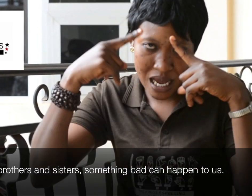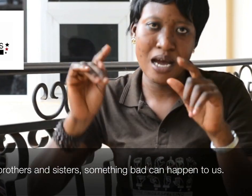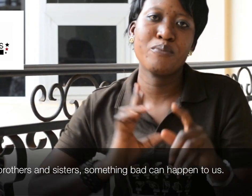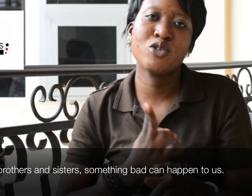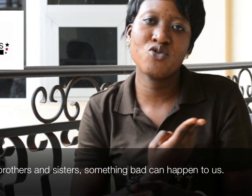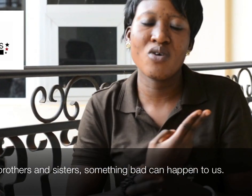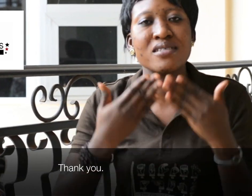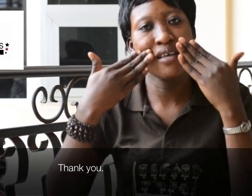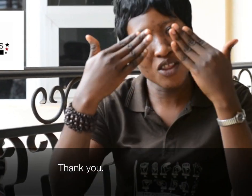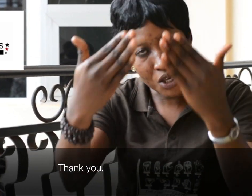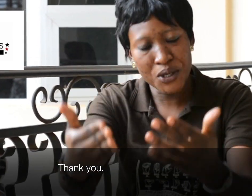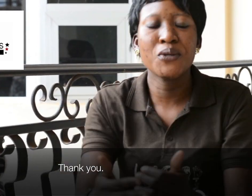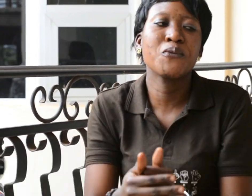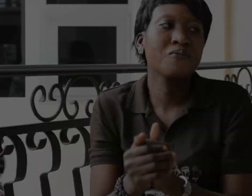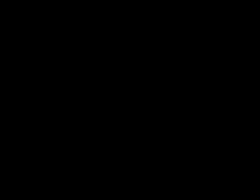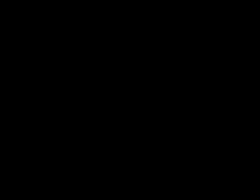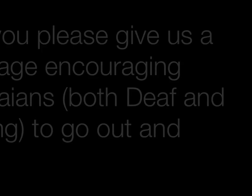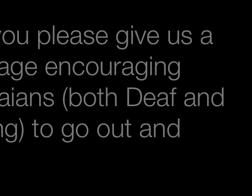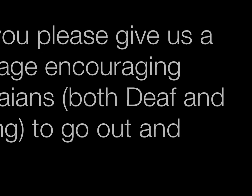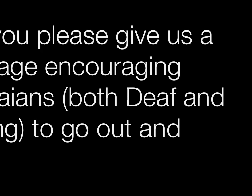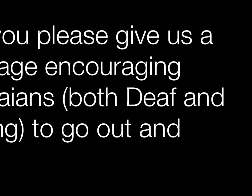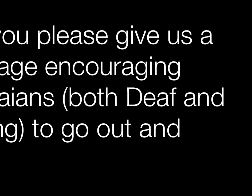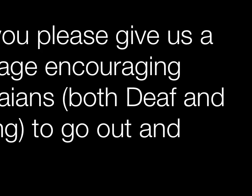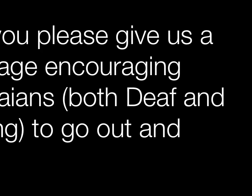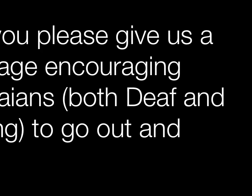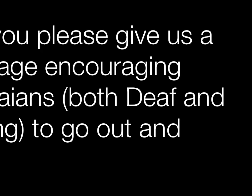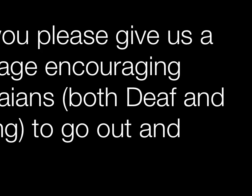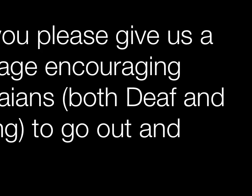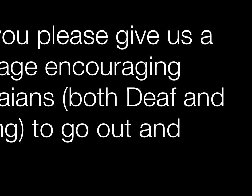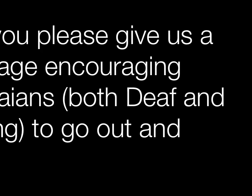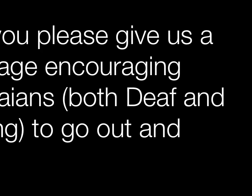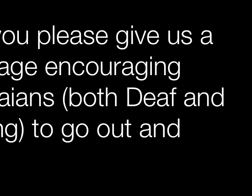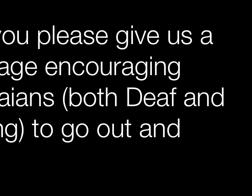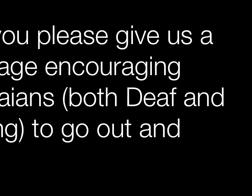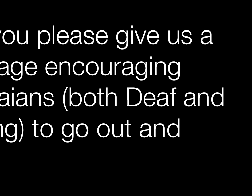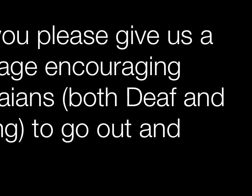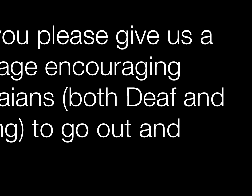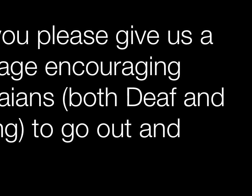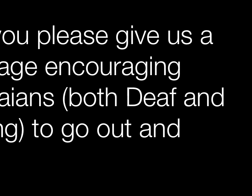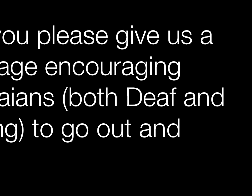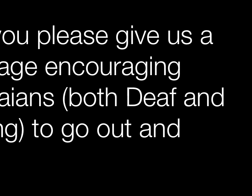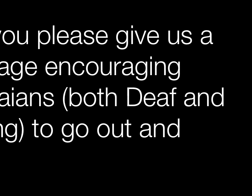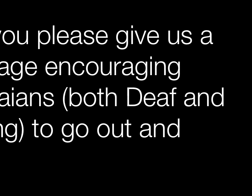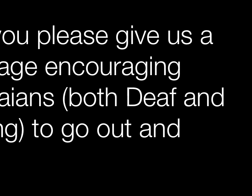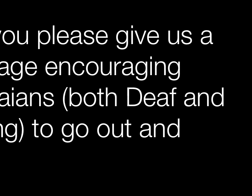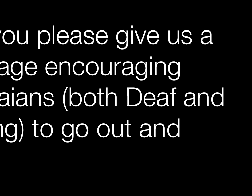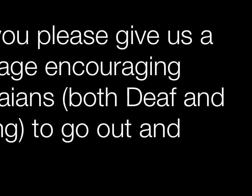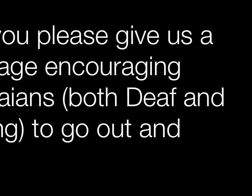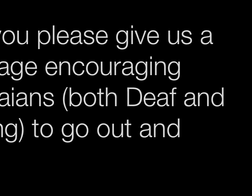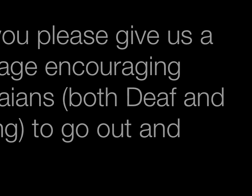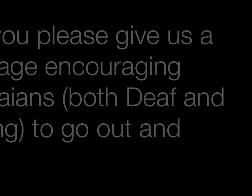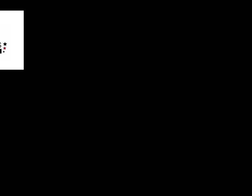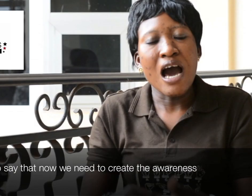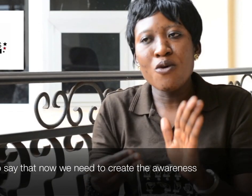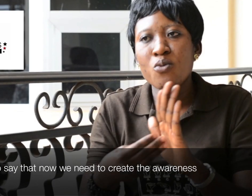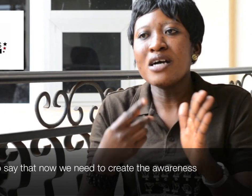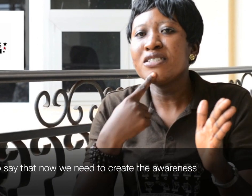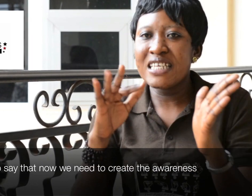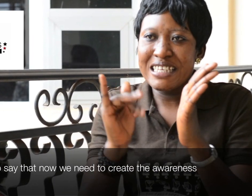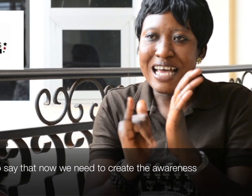can happen to us. Thank you. So now last one, I want you to sign, asking people to go out and vote. I want to say that